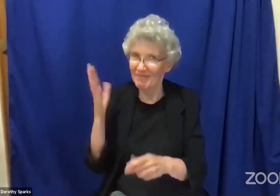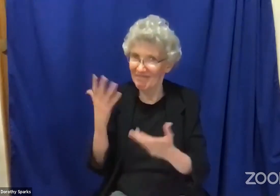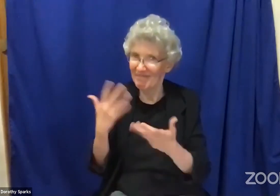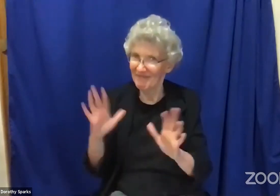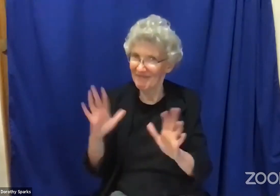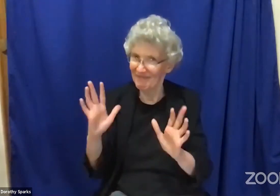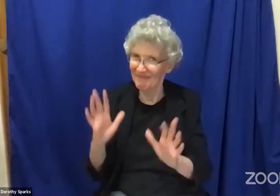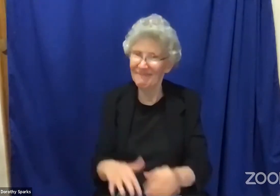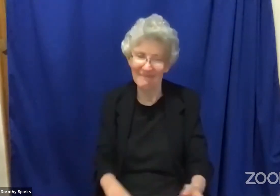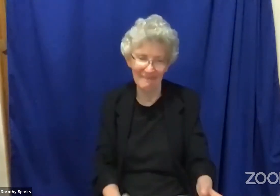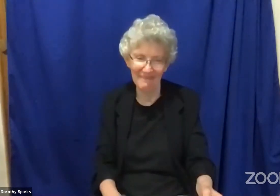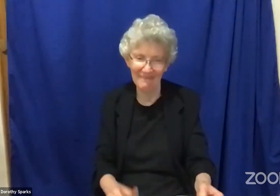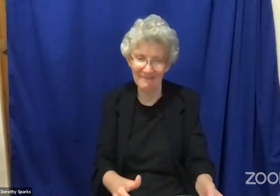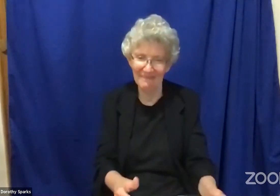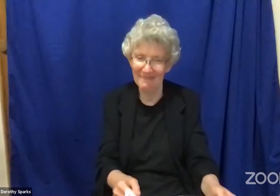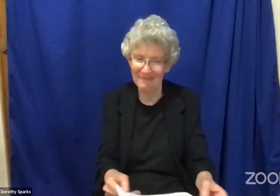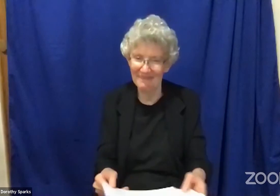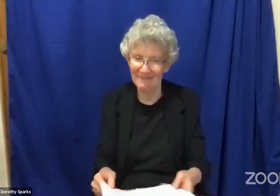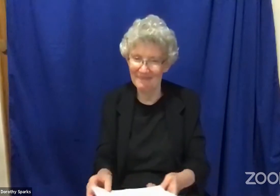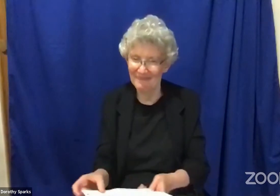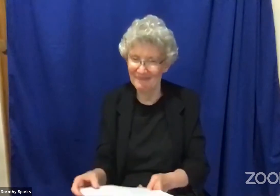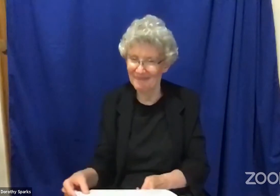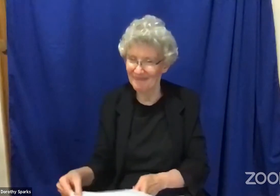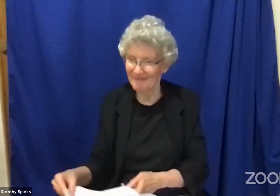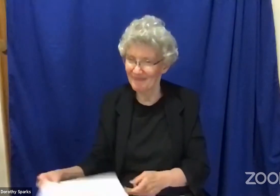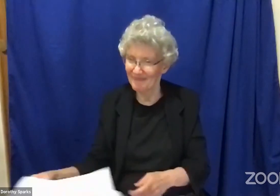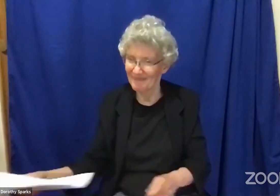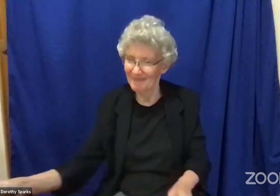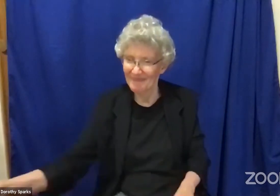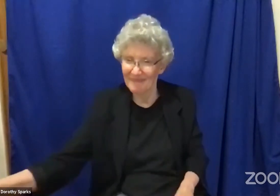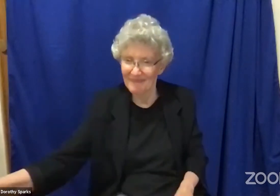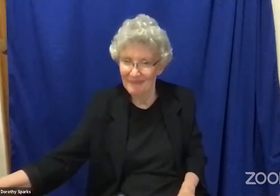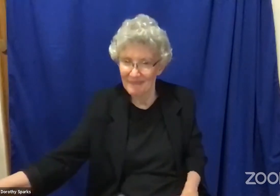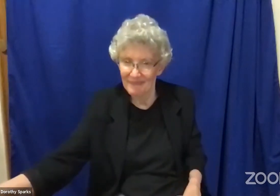and that now concludes my sermon